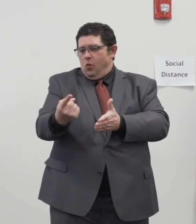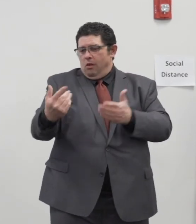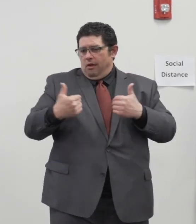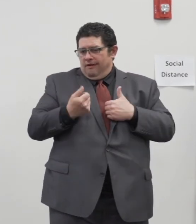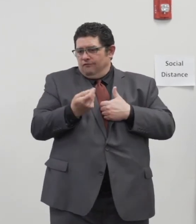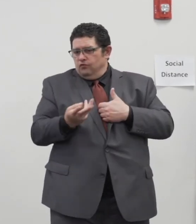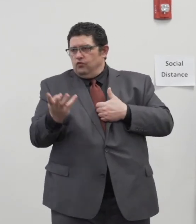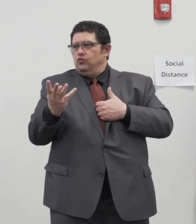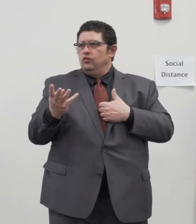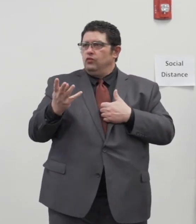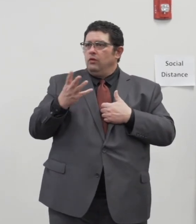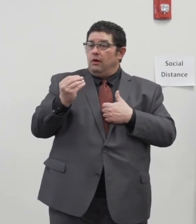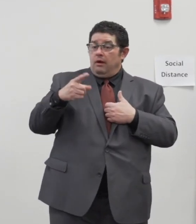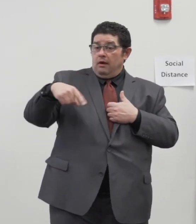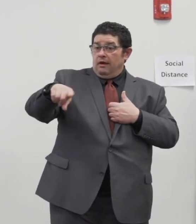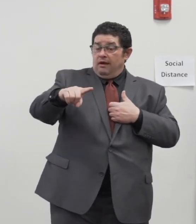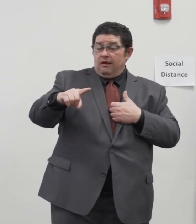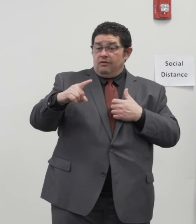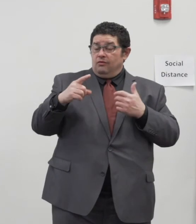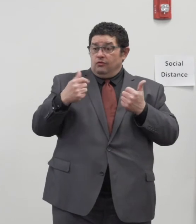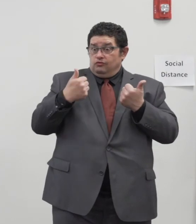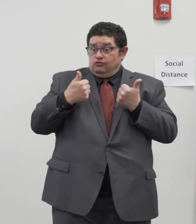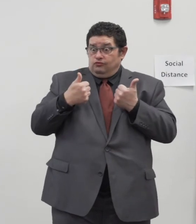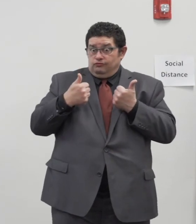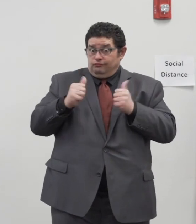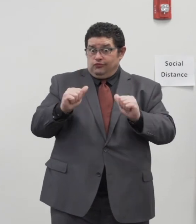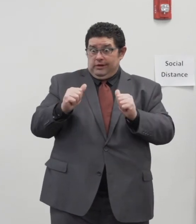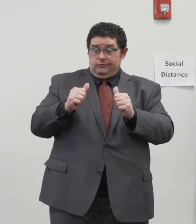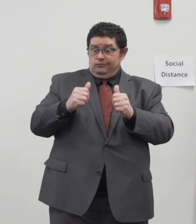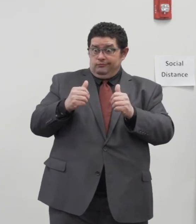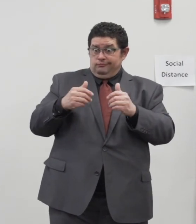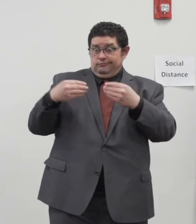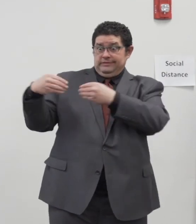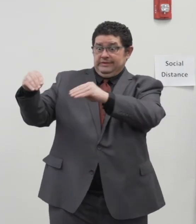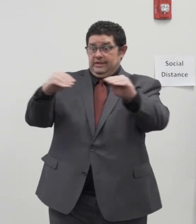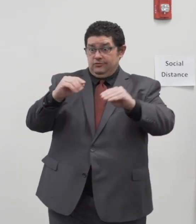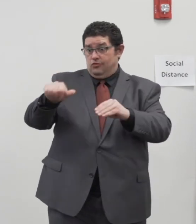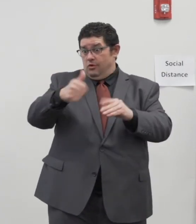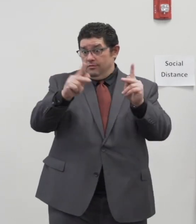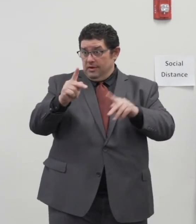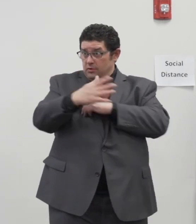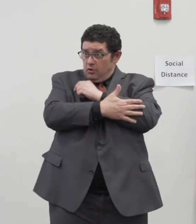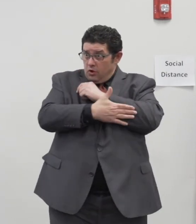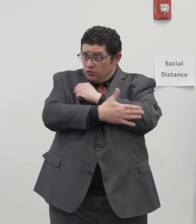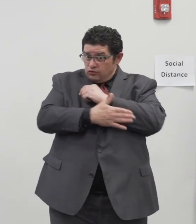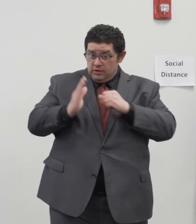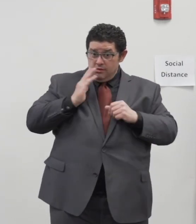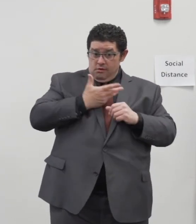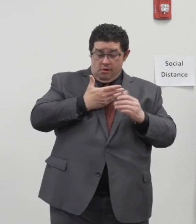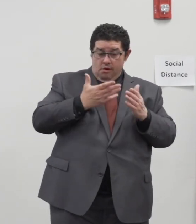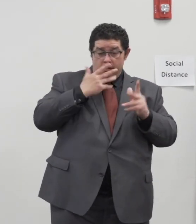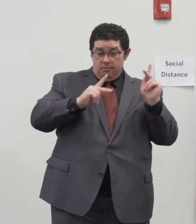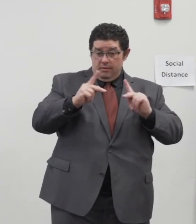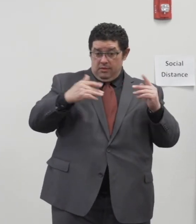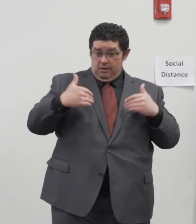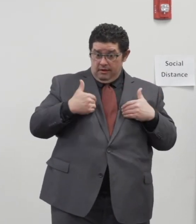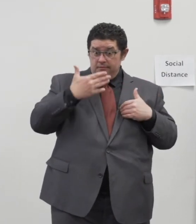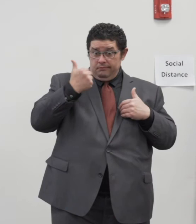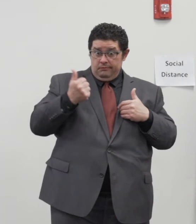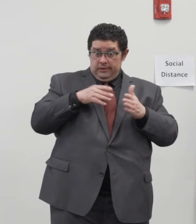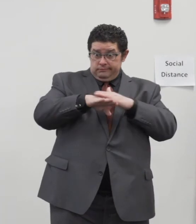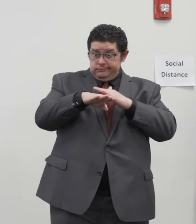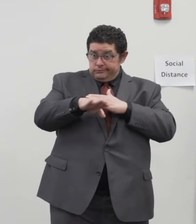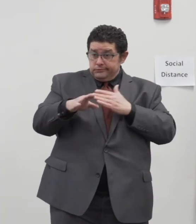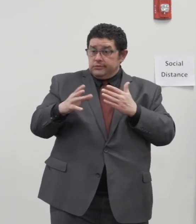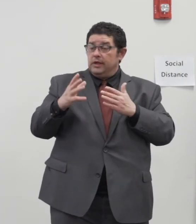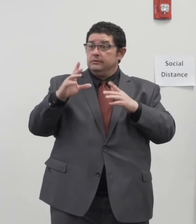tests in our country when there aren't enough tests being made for the people who need them our health systems have access to some tests they share them with us but as it